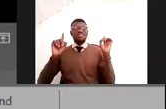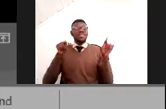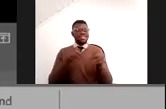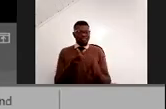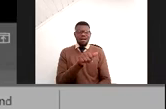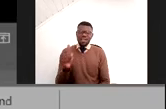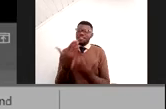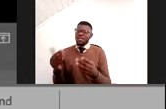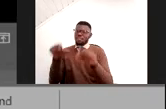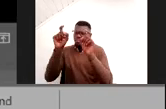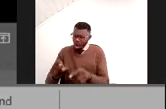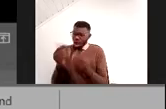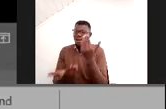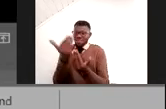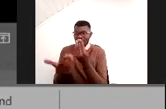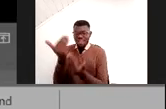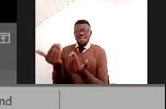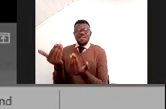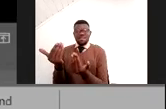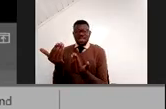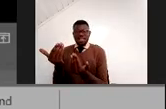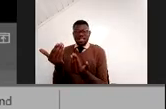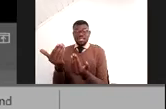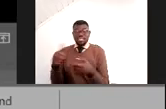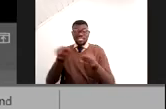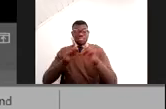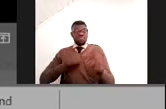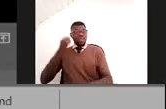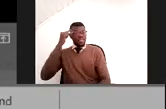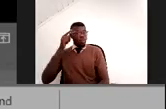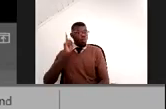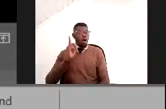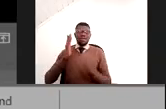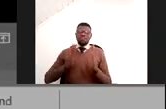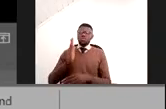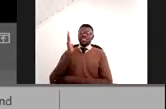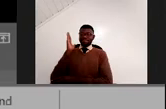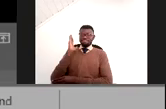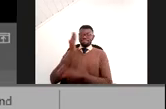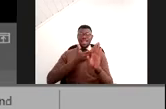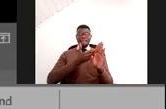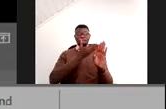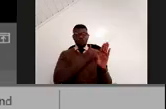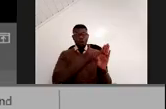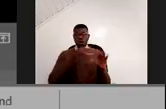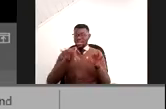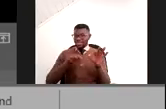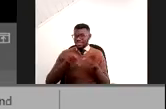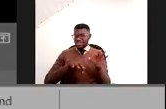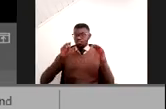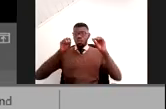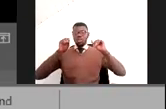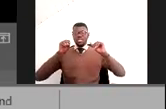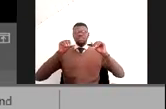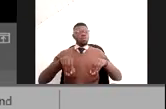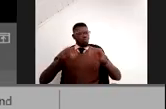you need to care also, and I think one of the speakers before mentioned quality, quality is these ethical